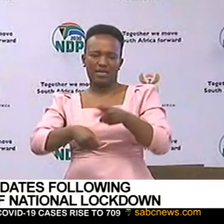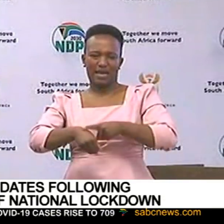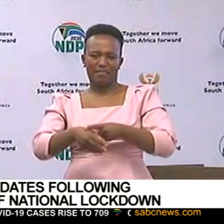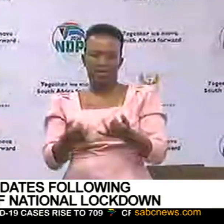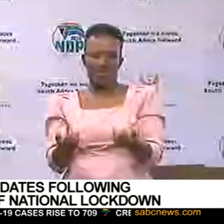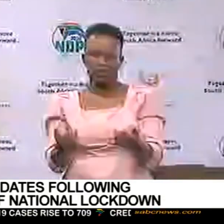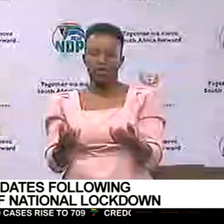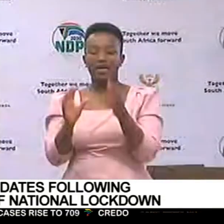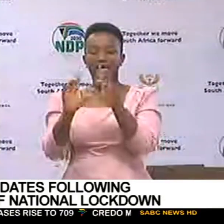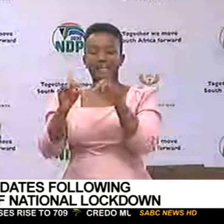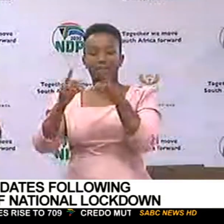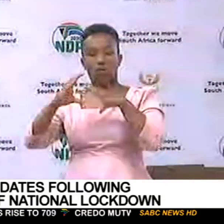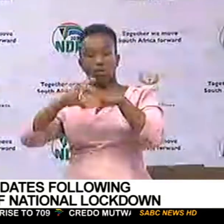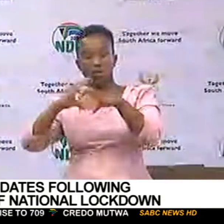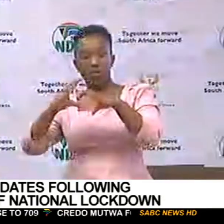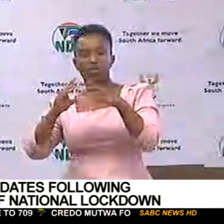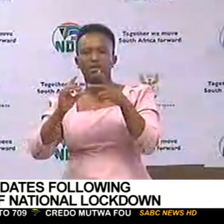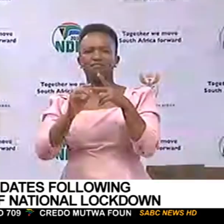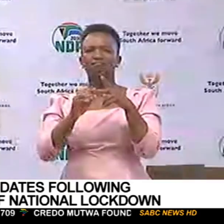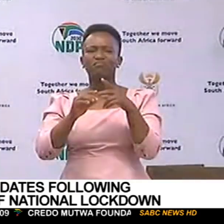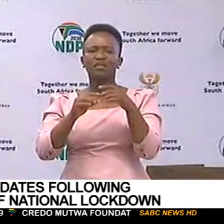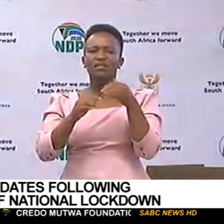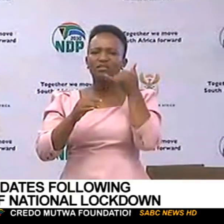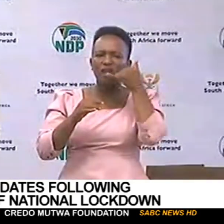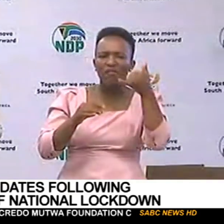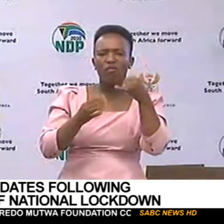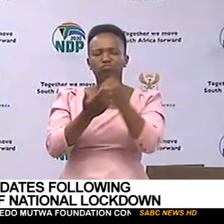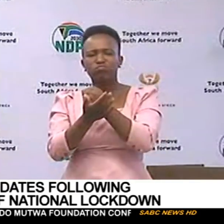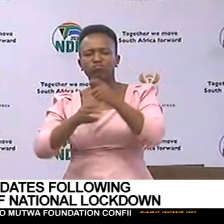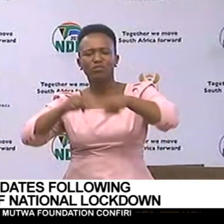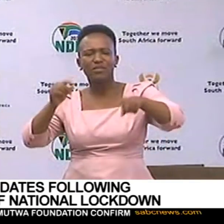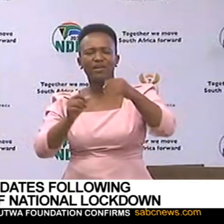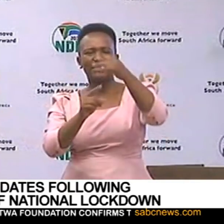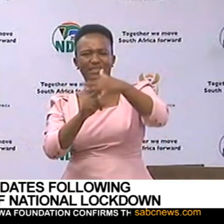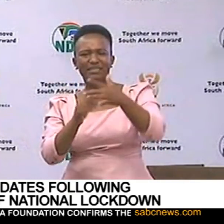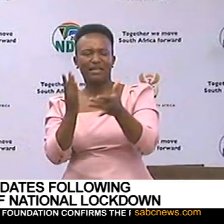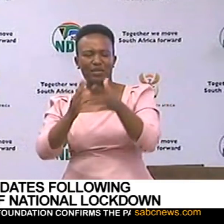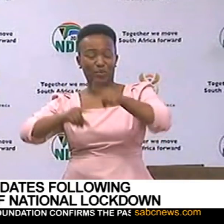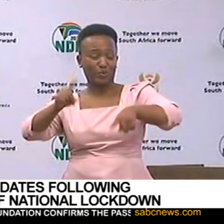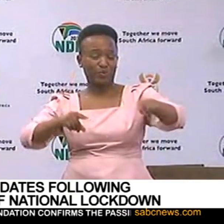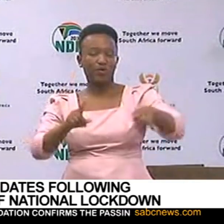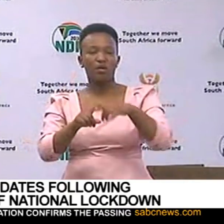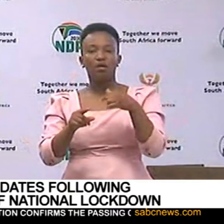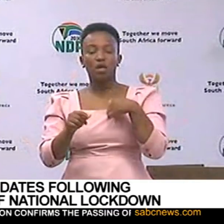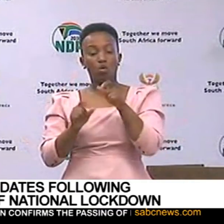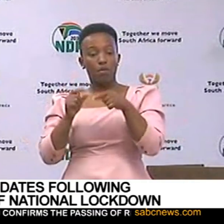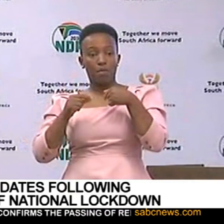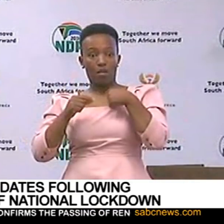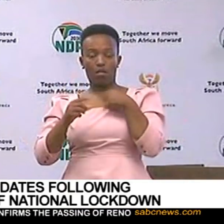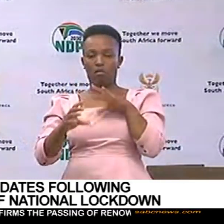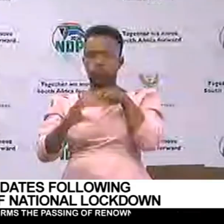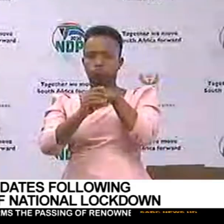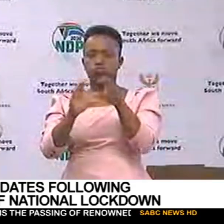that as the Department of Communications and Digital Technologies, we have seen and observed as people who are amongst others in this world,